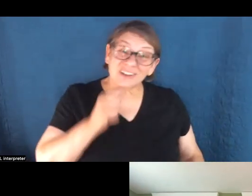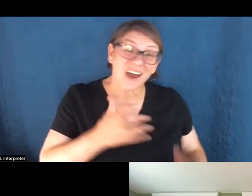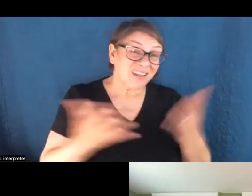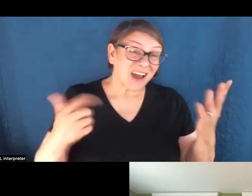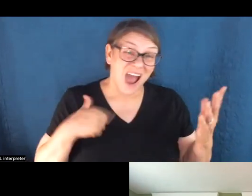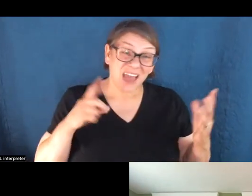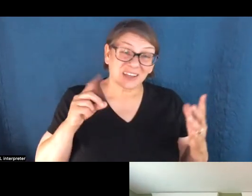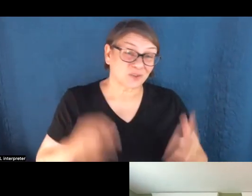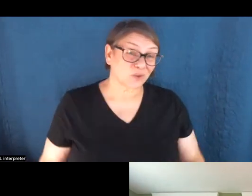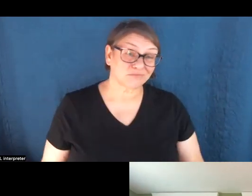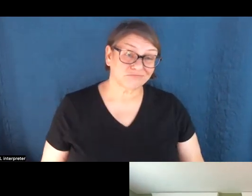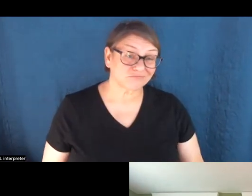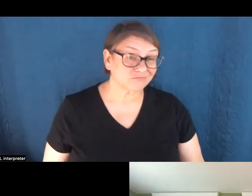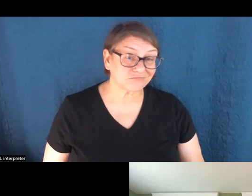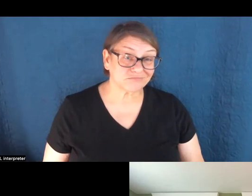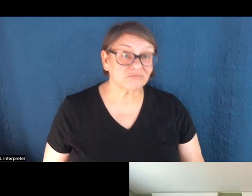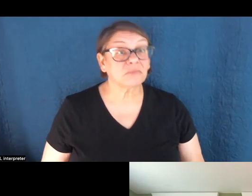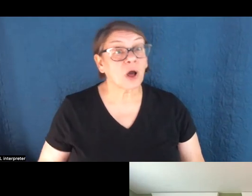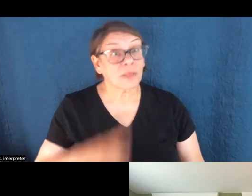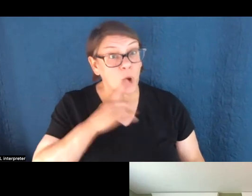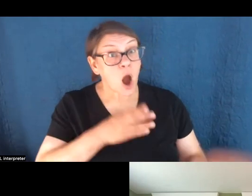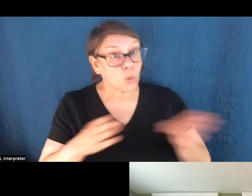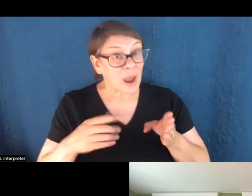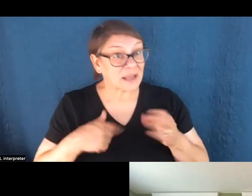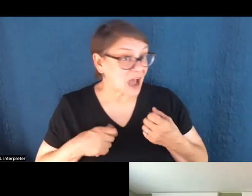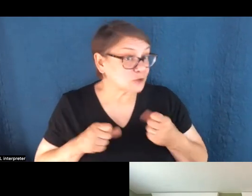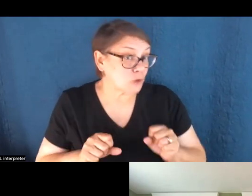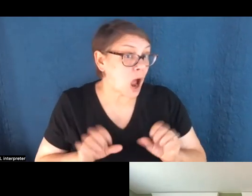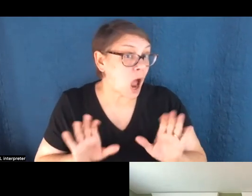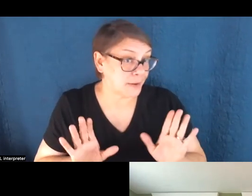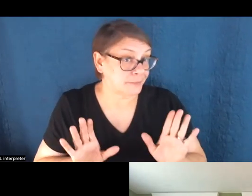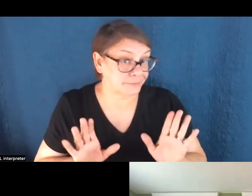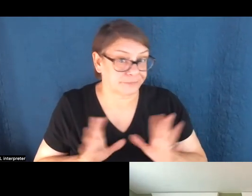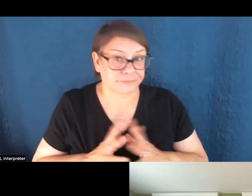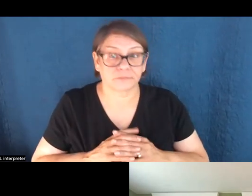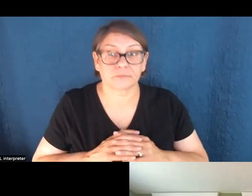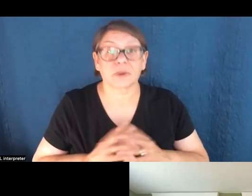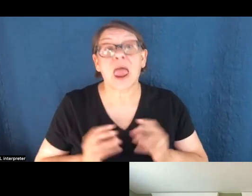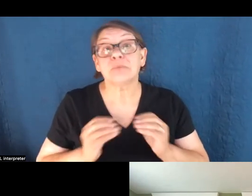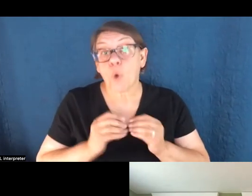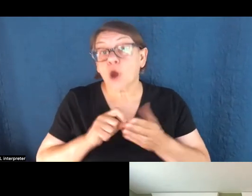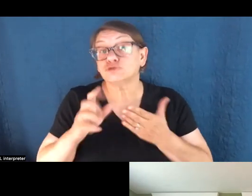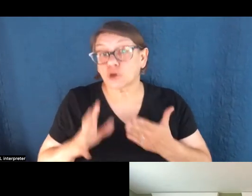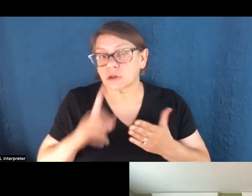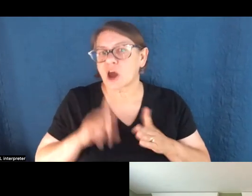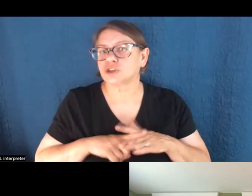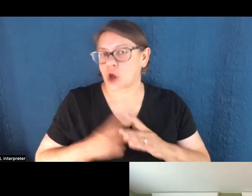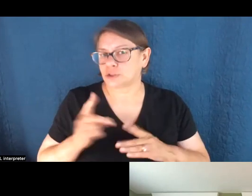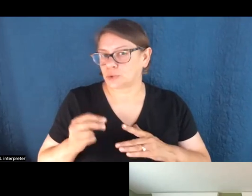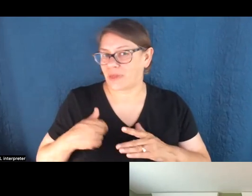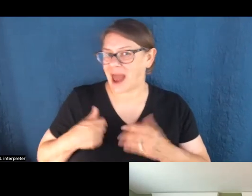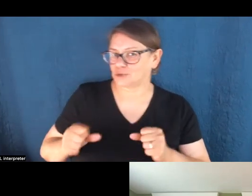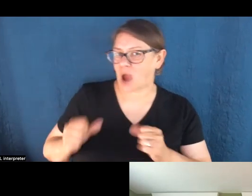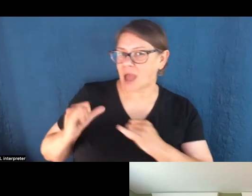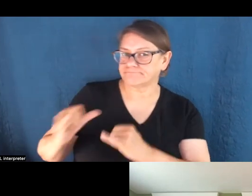Um, you know, I mean, there, there are ways that I try, right. I mean, one thing that I've more journalists are starting to do and that I've really tried to do both